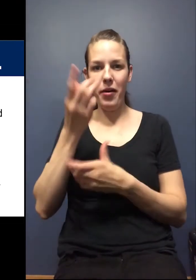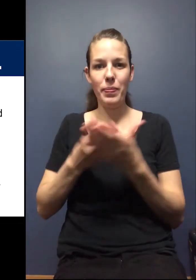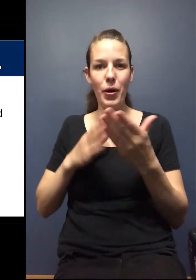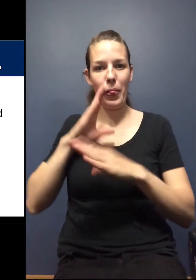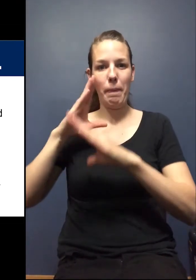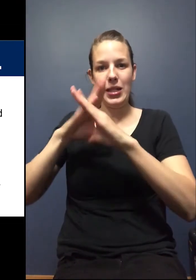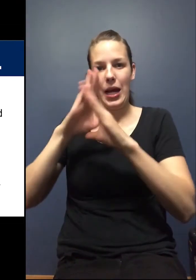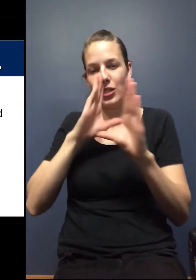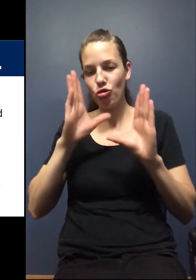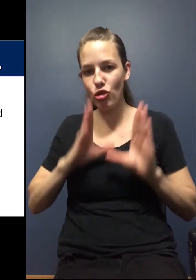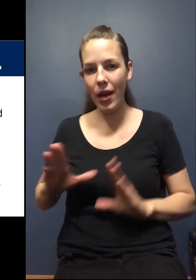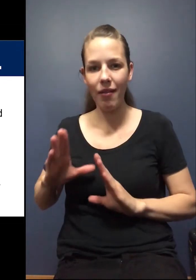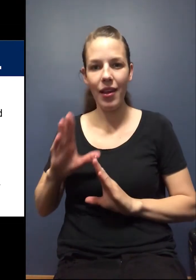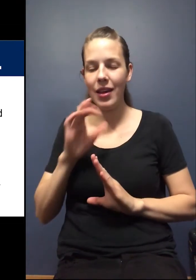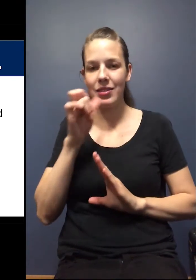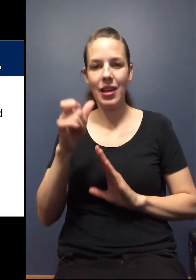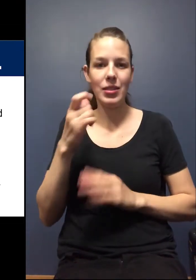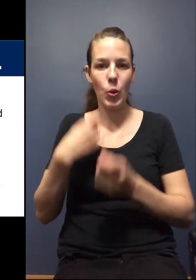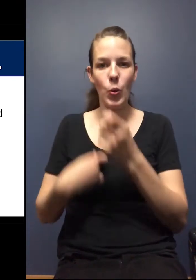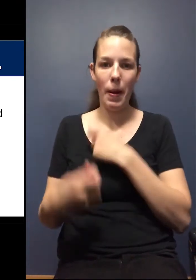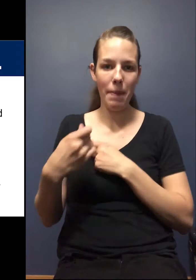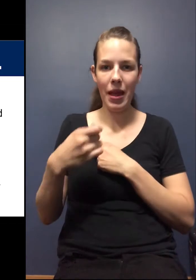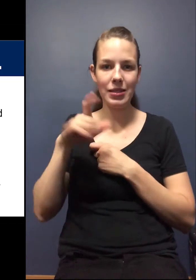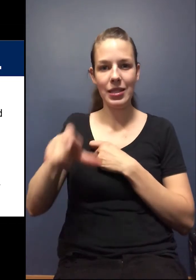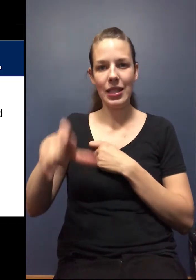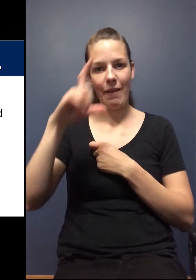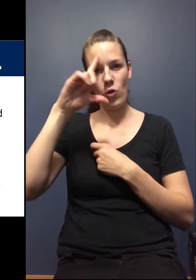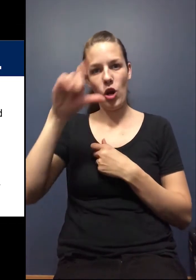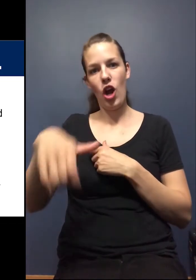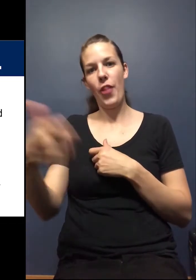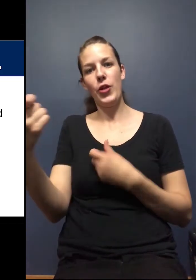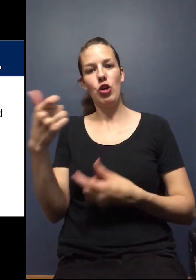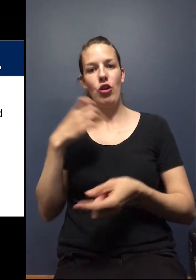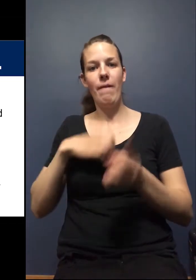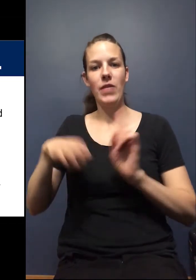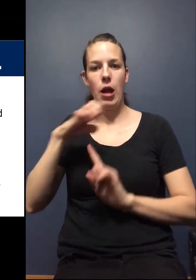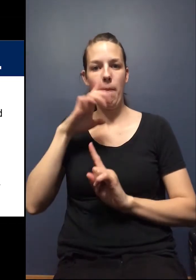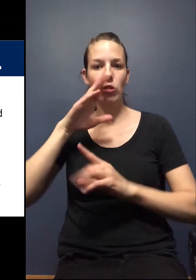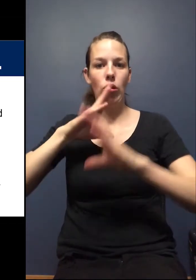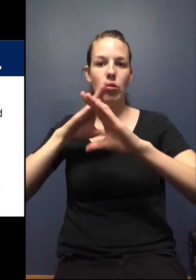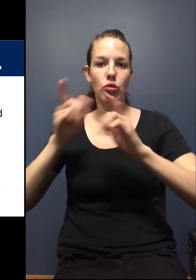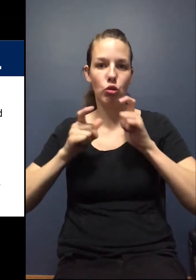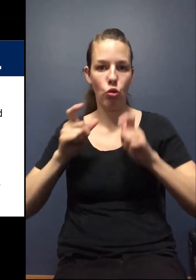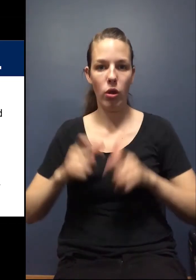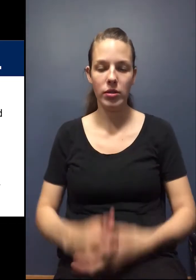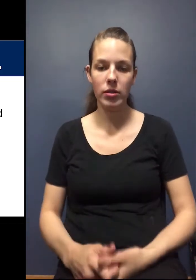the whole protection strategy and it doesn't replace the, uh, the need for the other environmental controls.